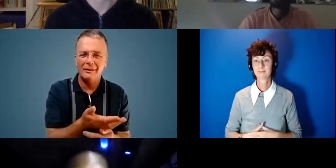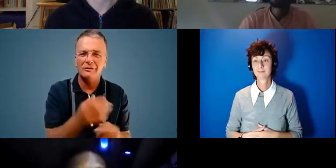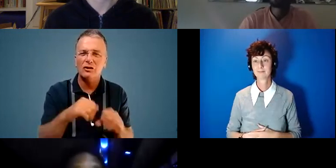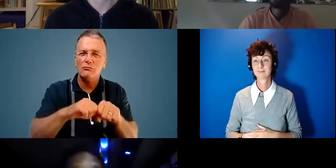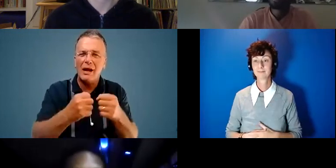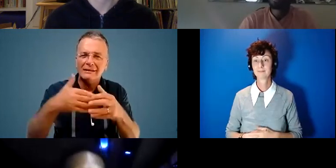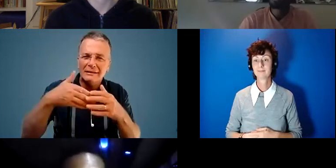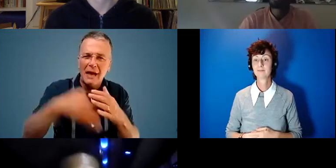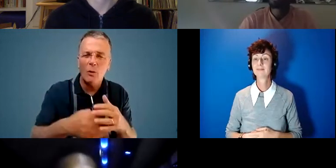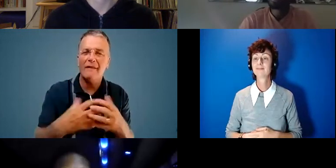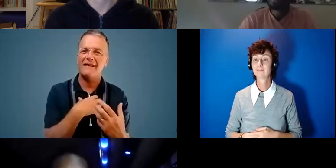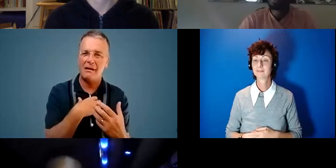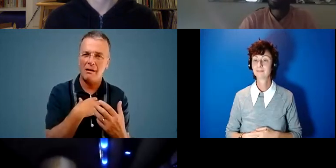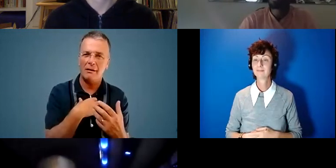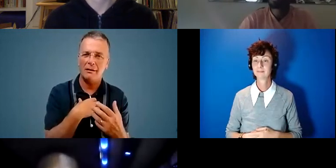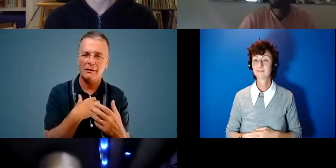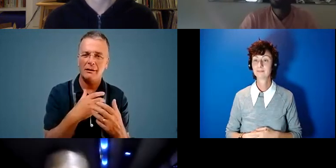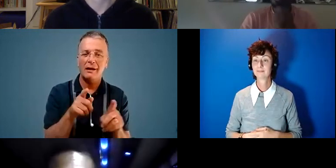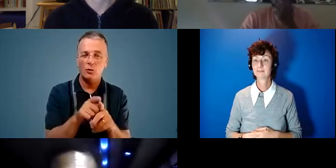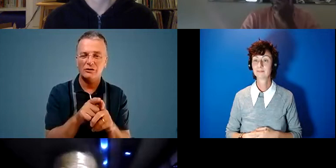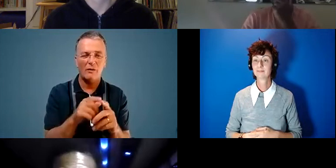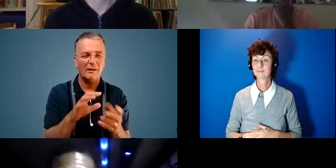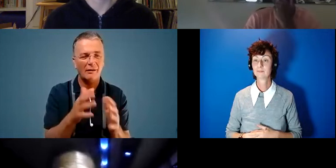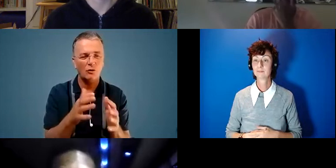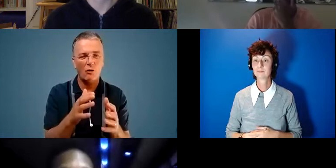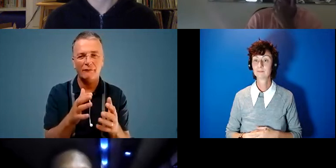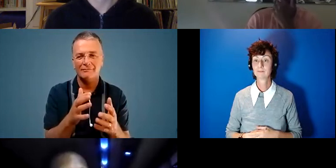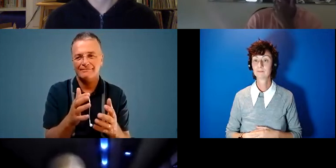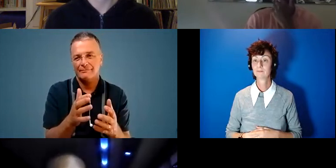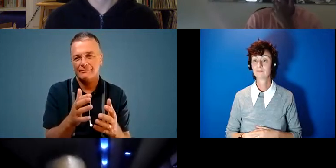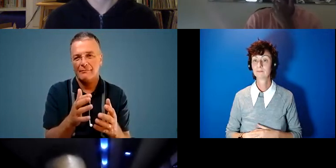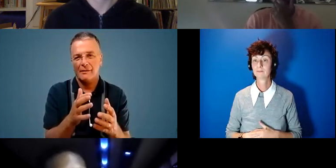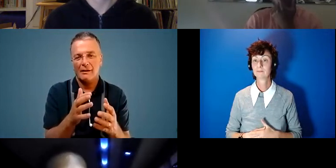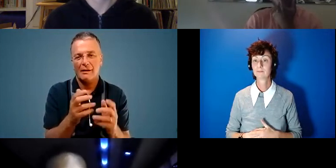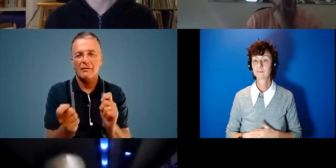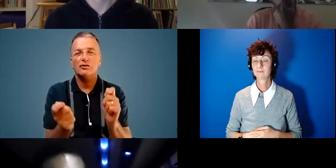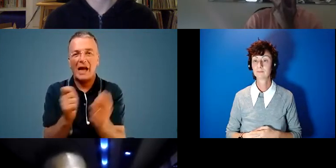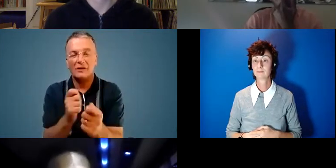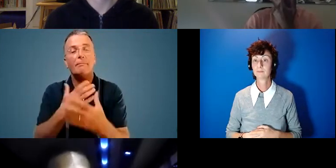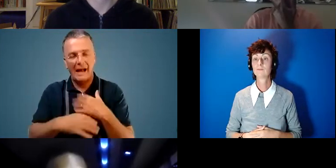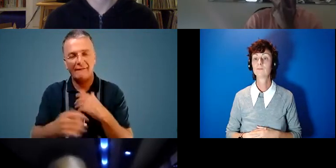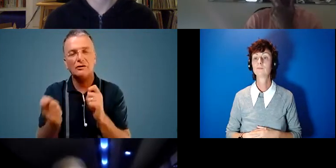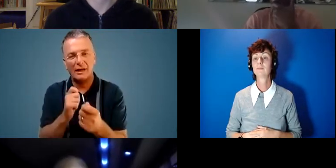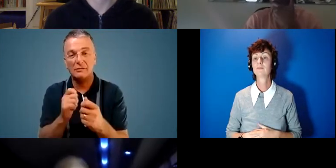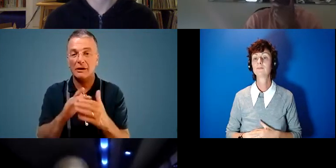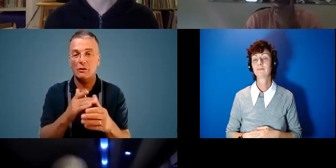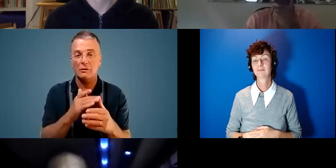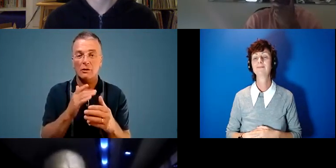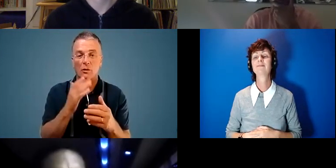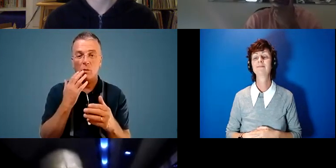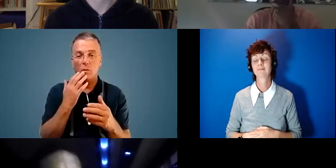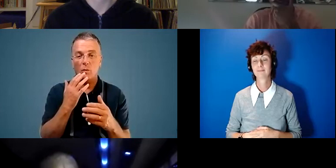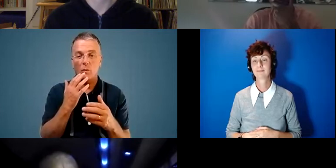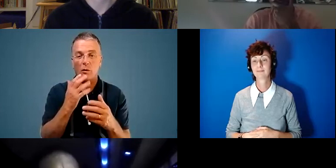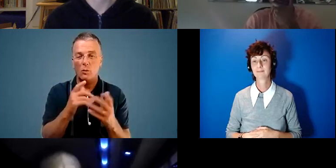down the fear and also the kind of um the change the behavior change because if whenever we tend to